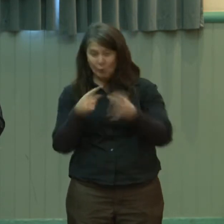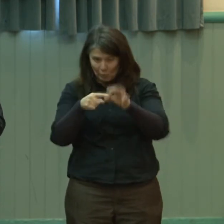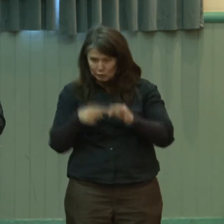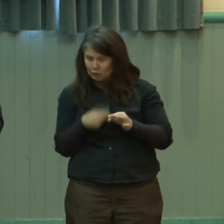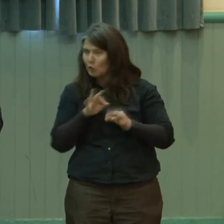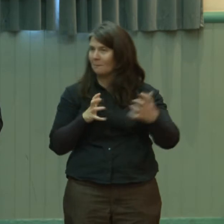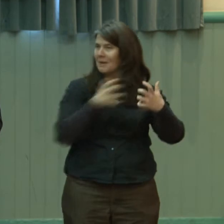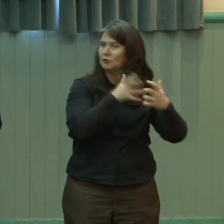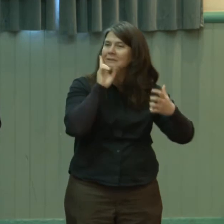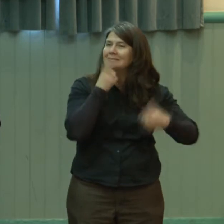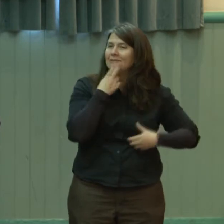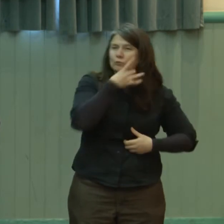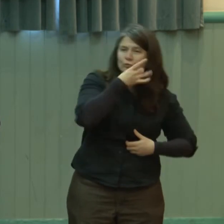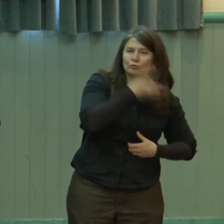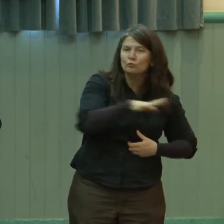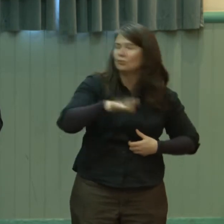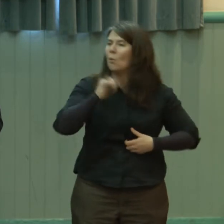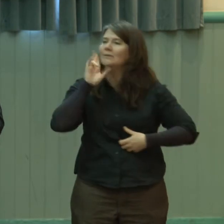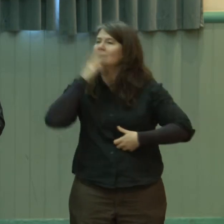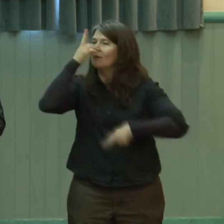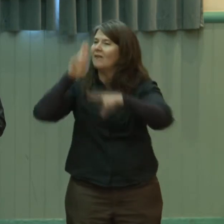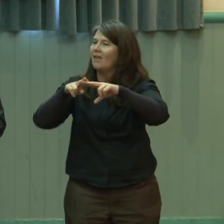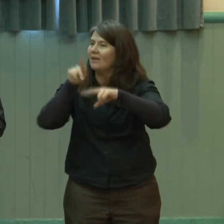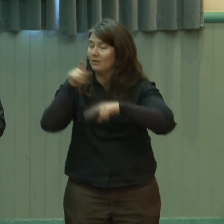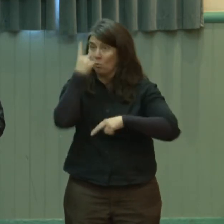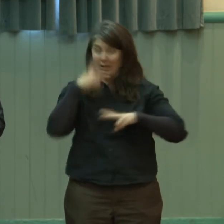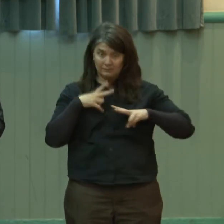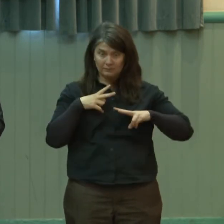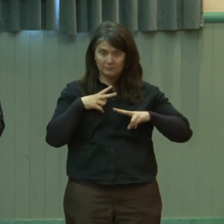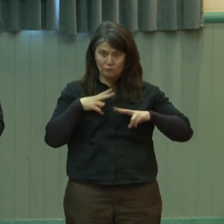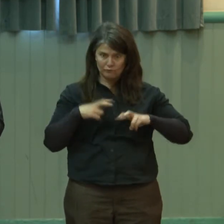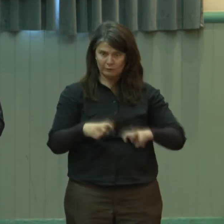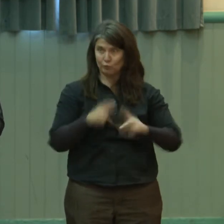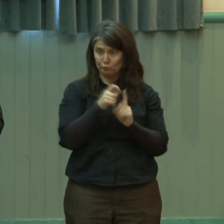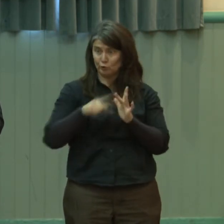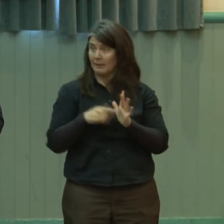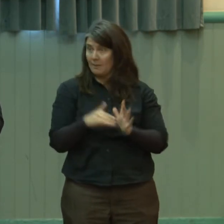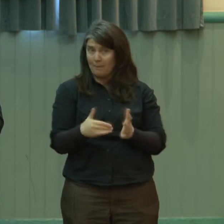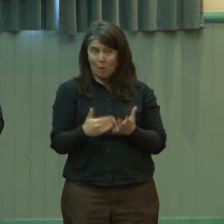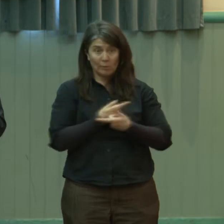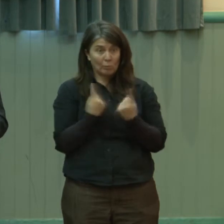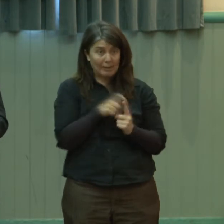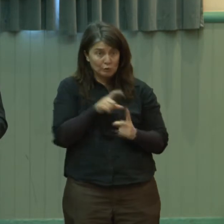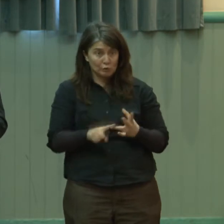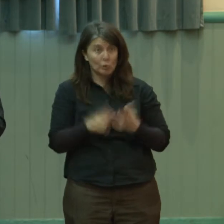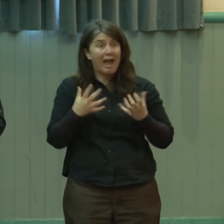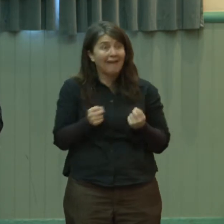children or deaf parents. And one of the research studies we're doing in England at the moment is to translate one of those mental health screening